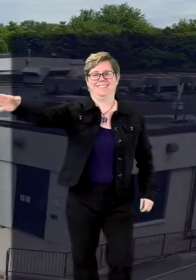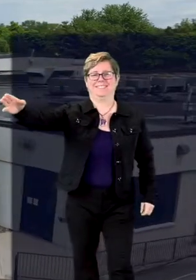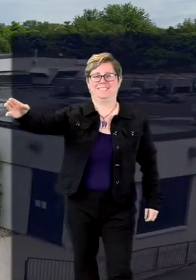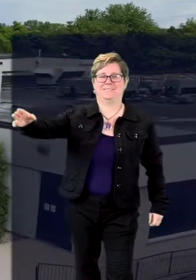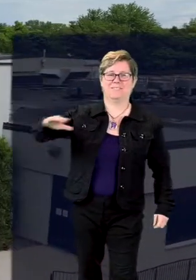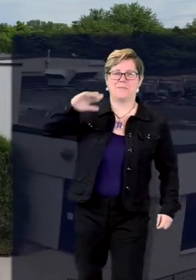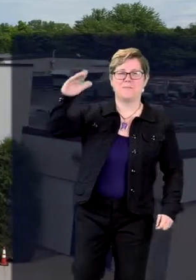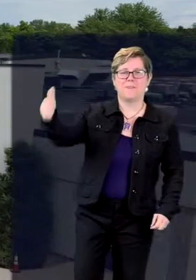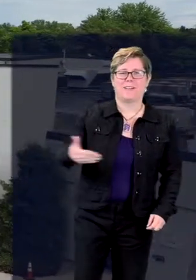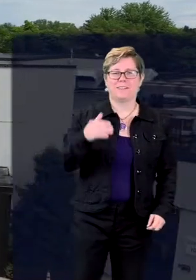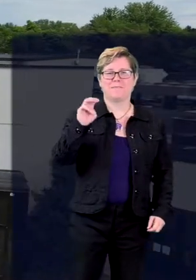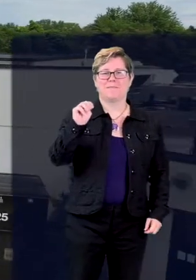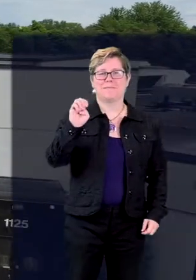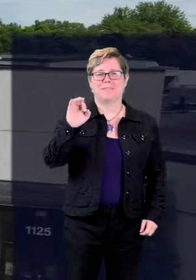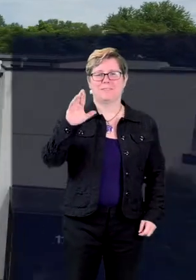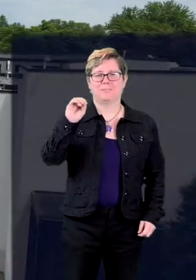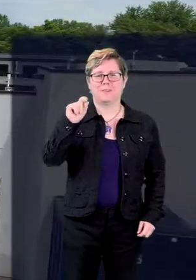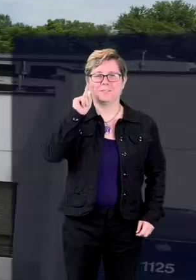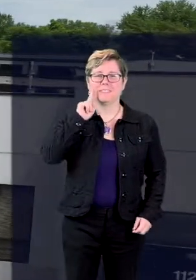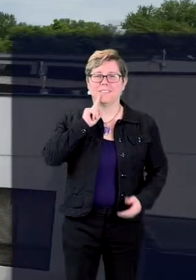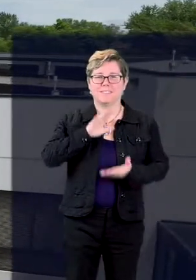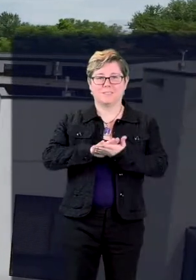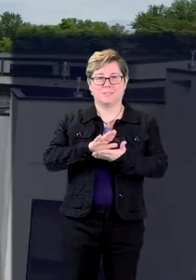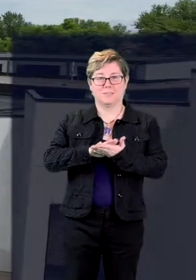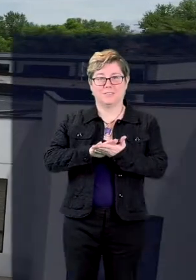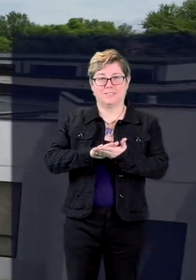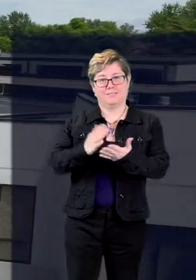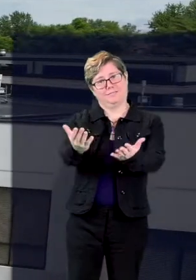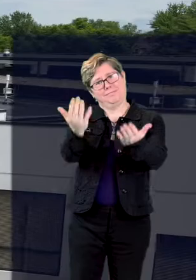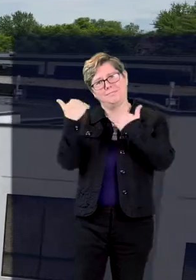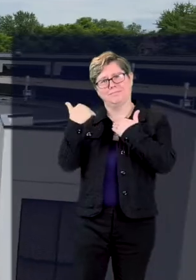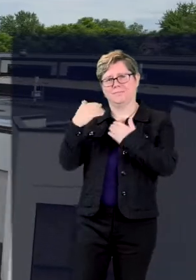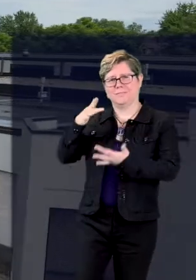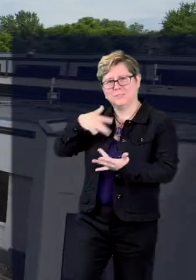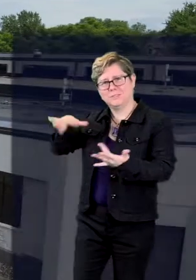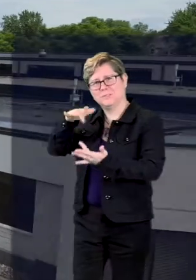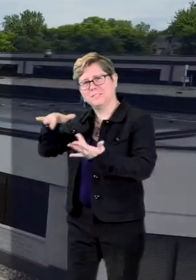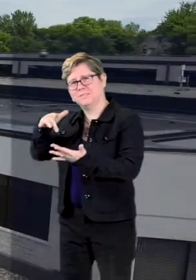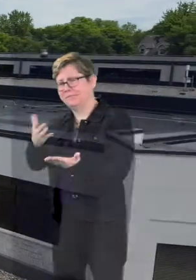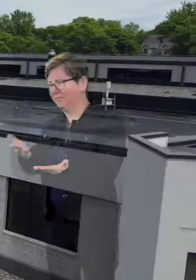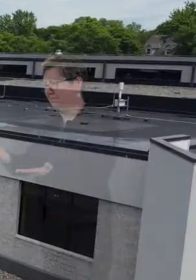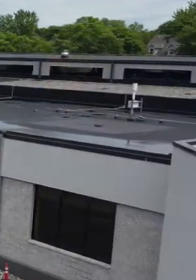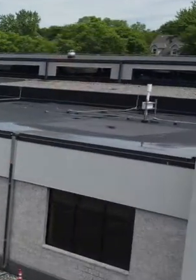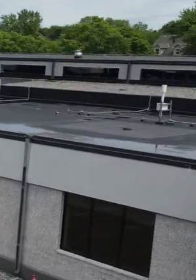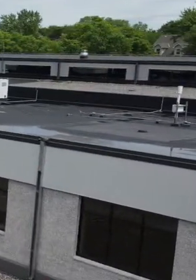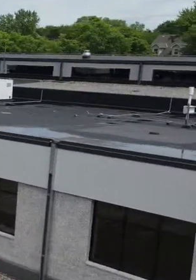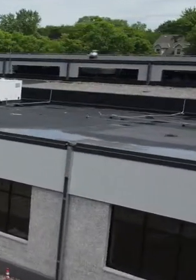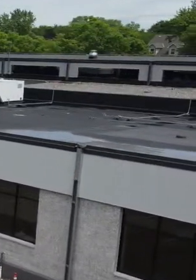Greetings to all of you and welcome to Metro Deaf School. Come on in and have a look around.